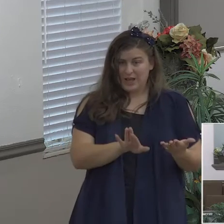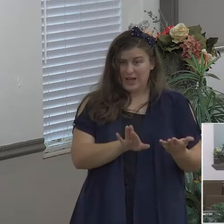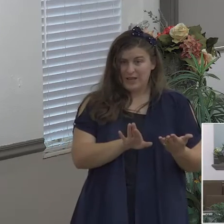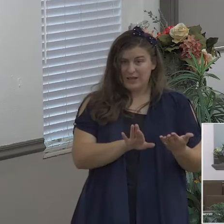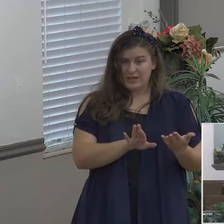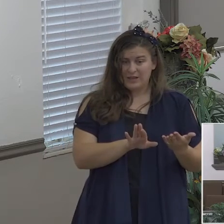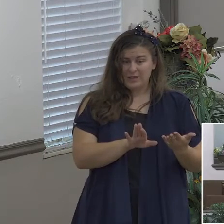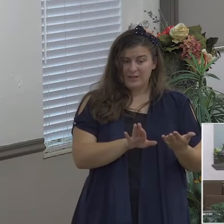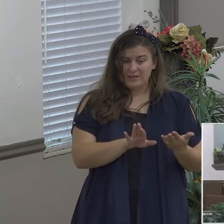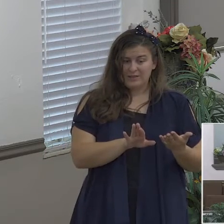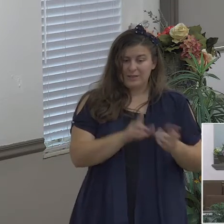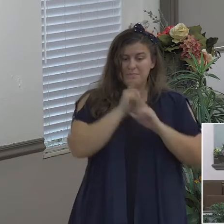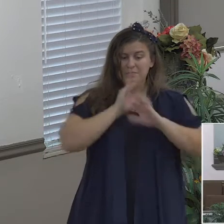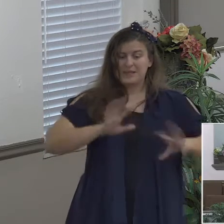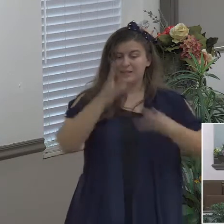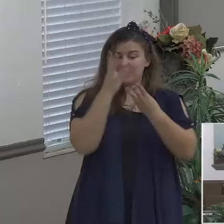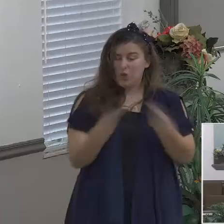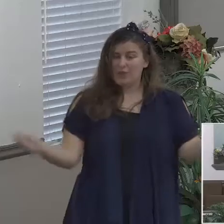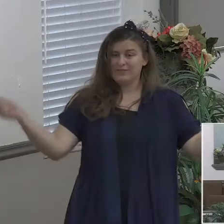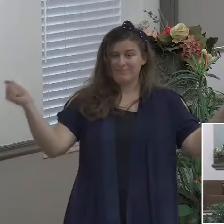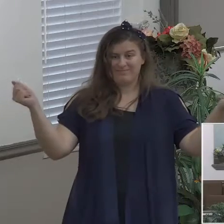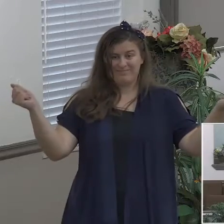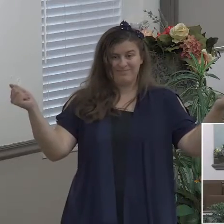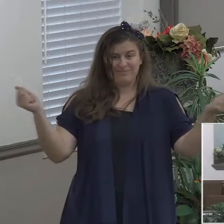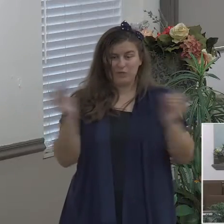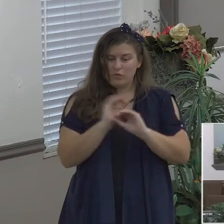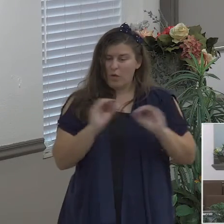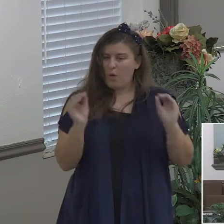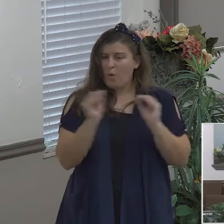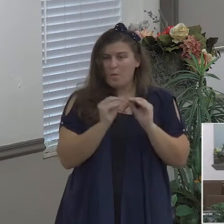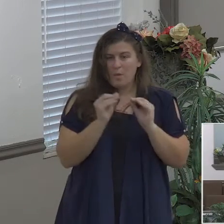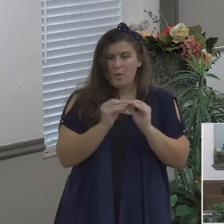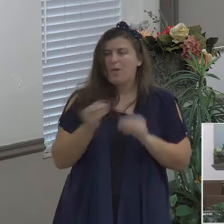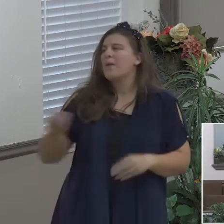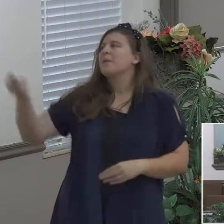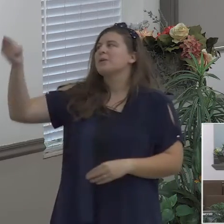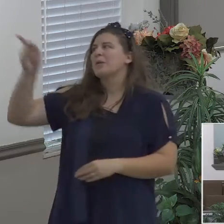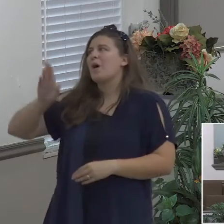God's perfect peace is completely dependent on God not man